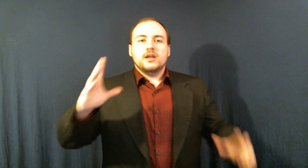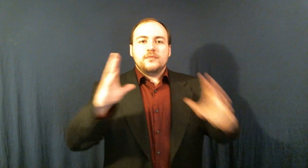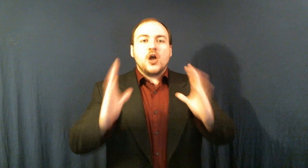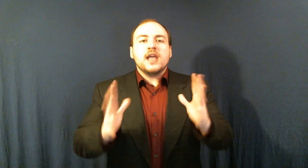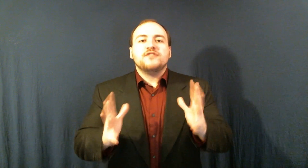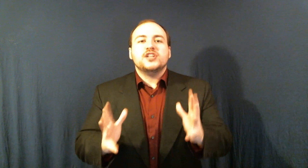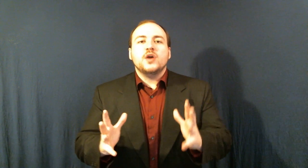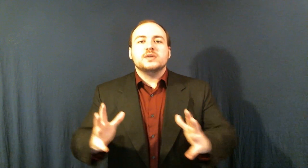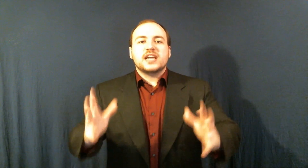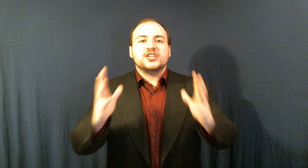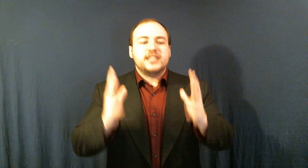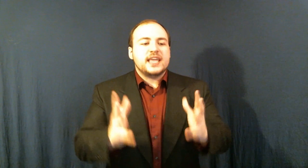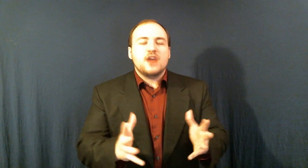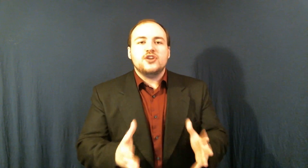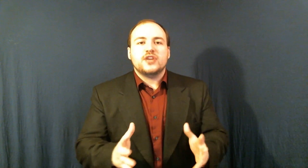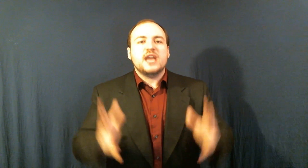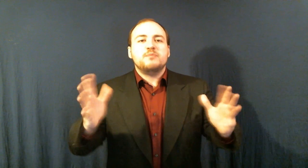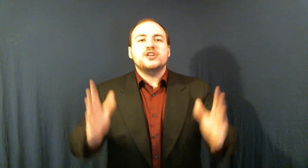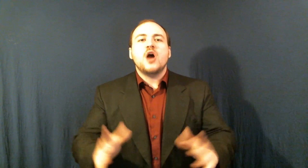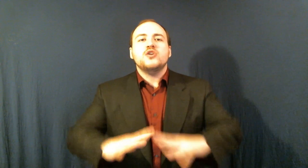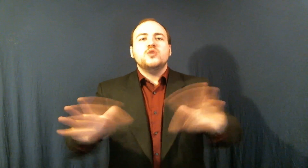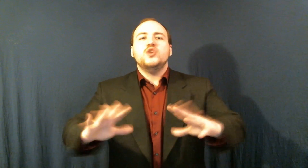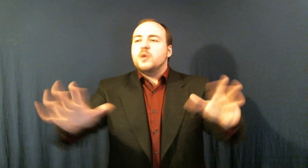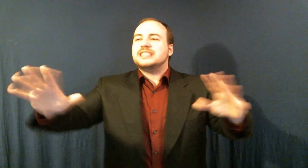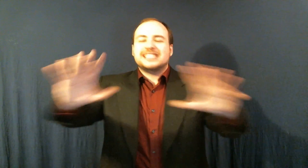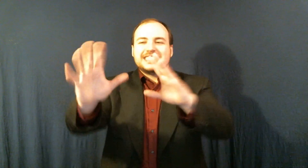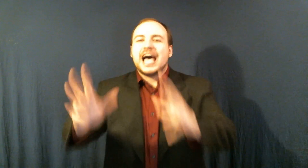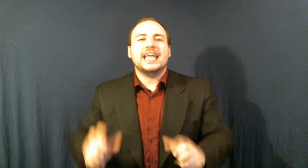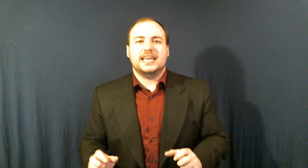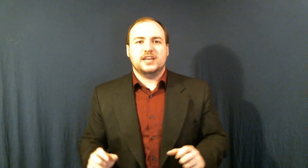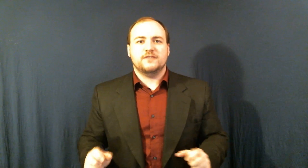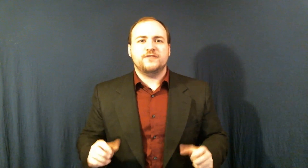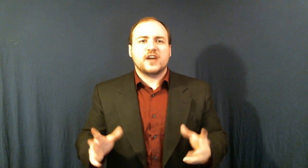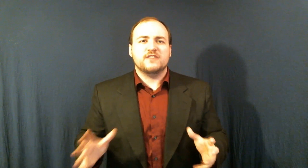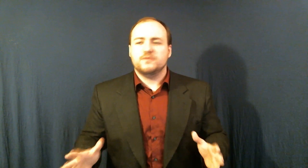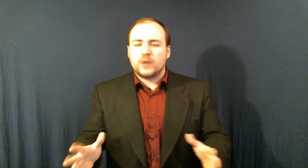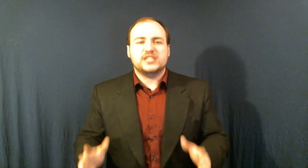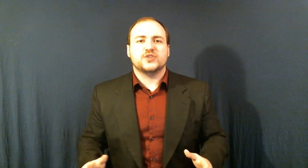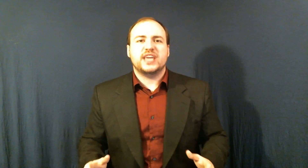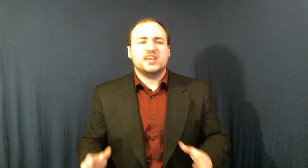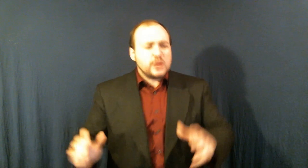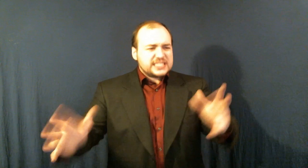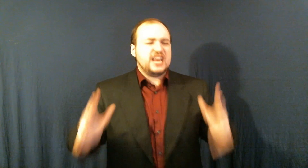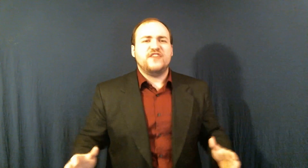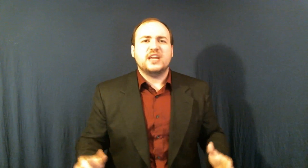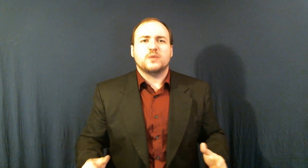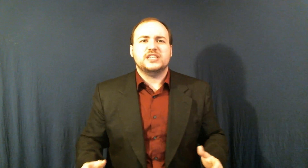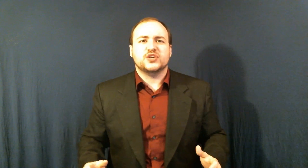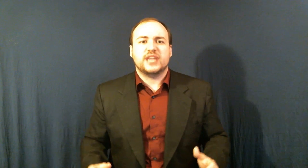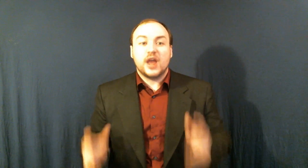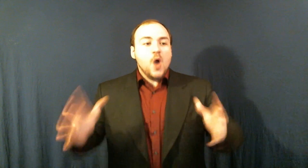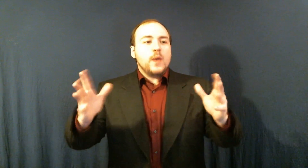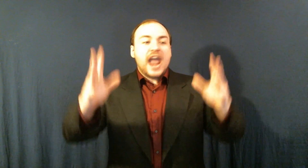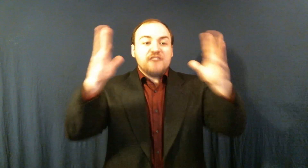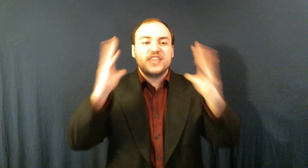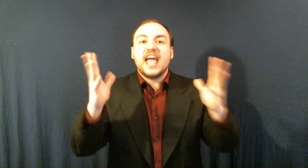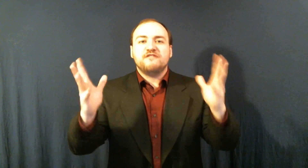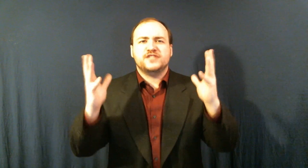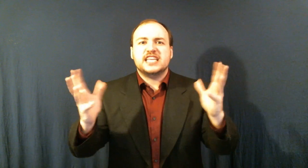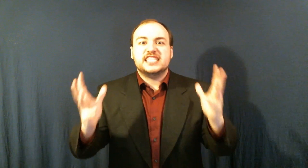All you have to do is actually take care of your kid But no, you want society to fucking raise your kid You want TV to raise your kid We have the FCC